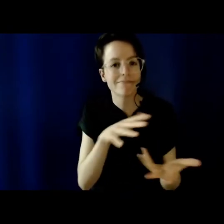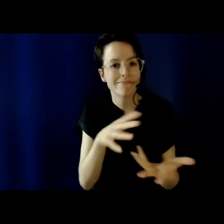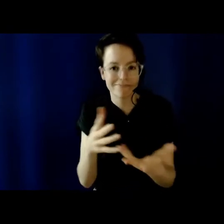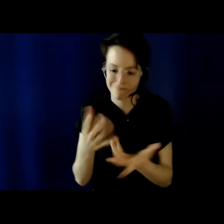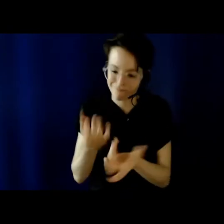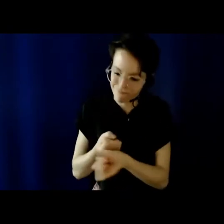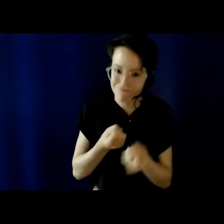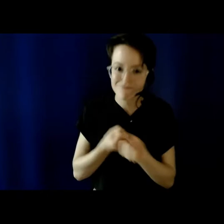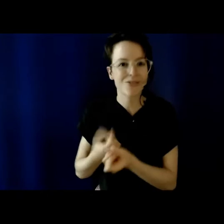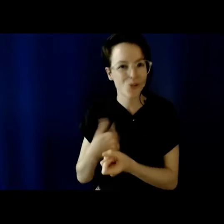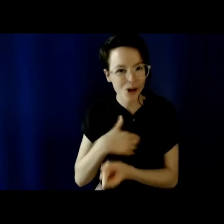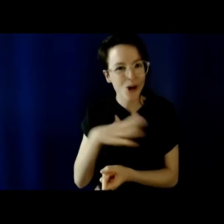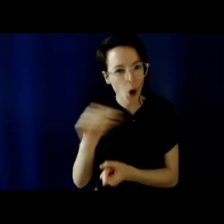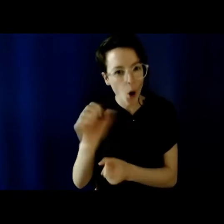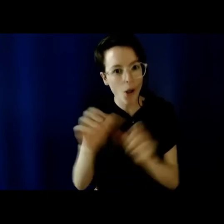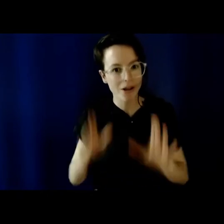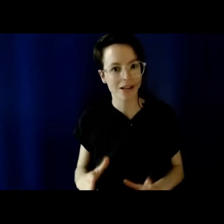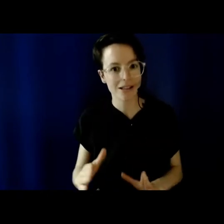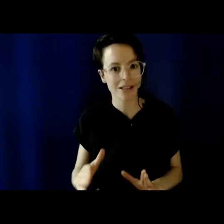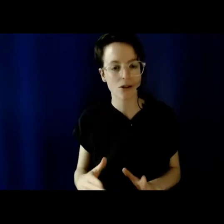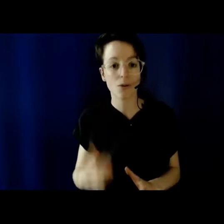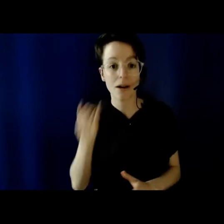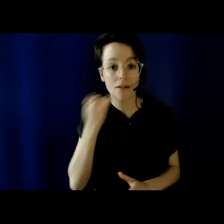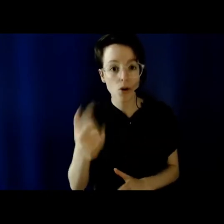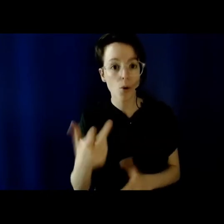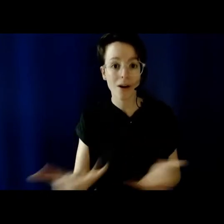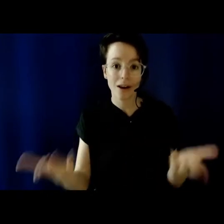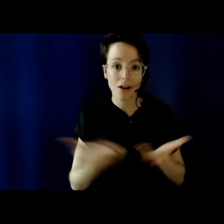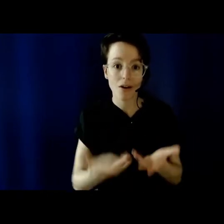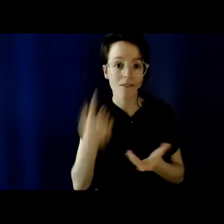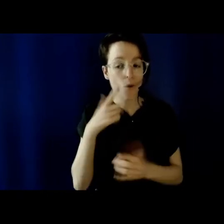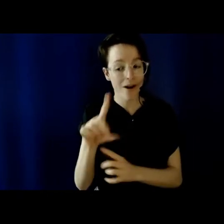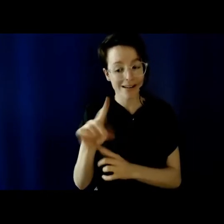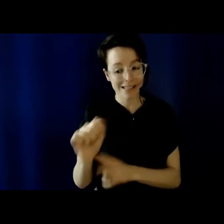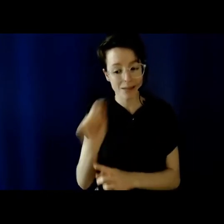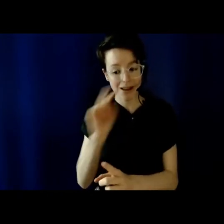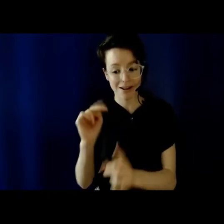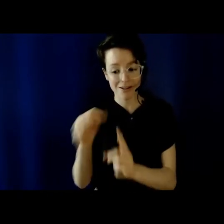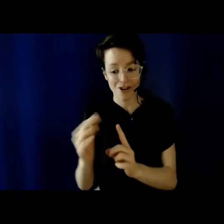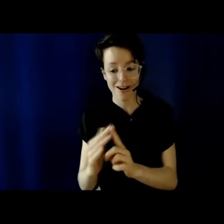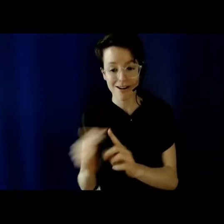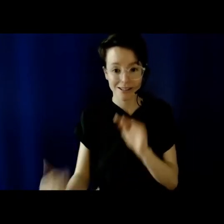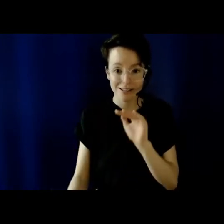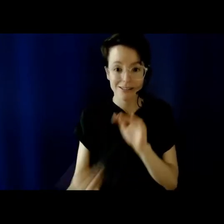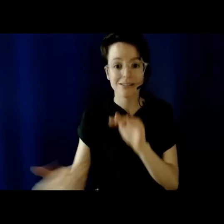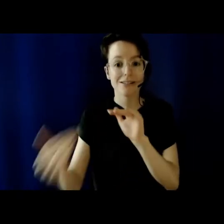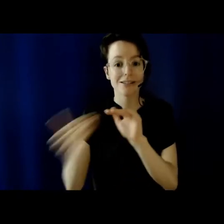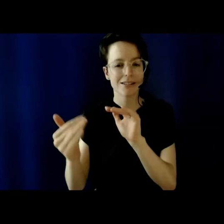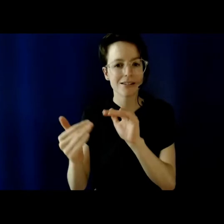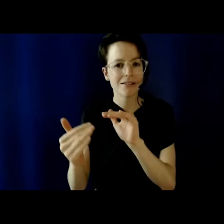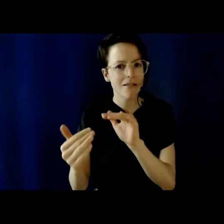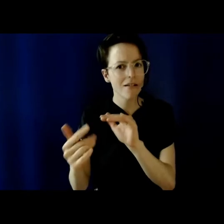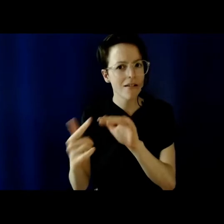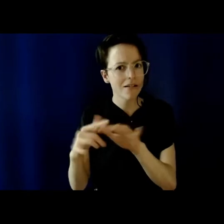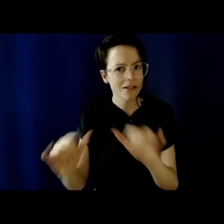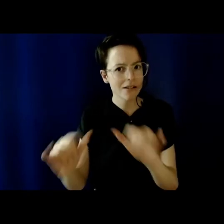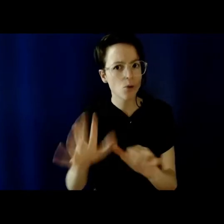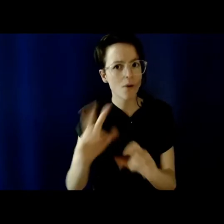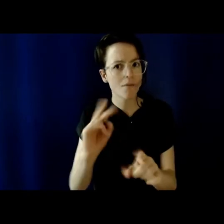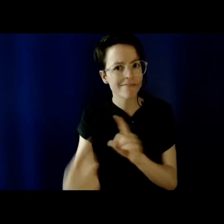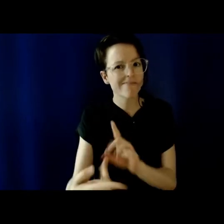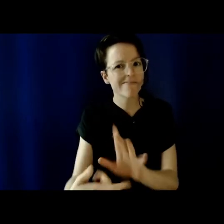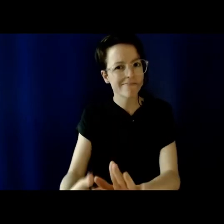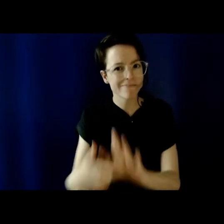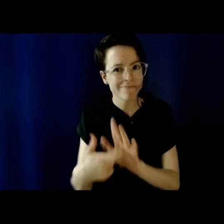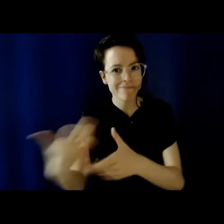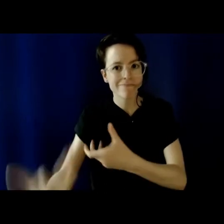please also be here in the spirit of anti-colonization and decolonization. And if you're participating from further away, please